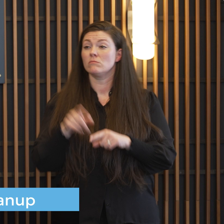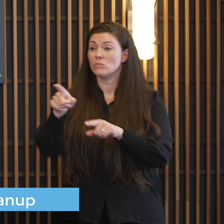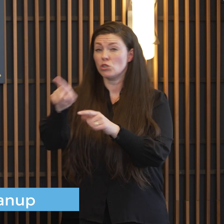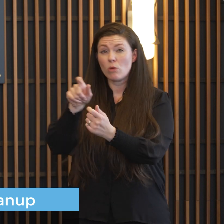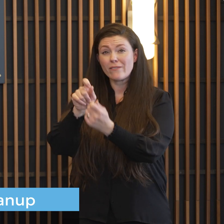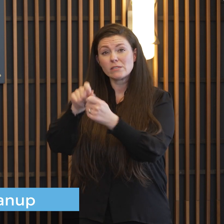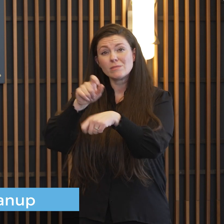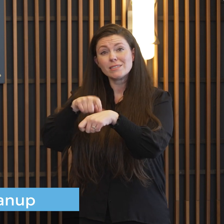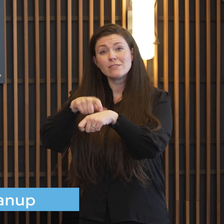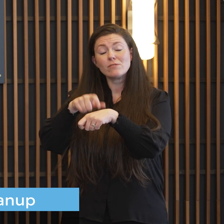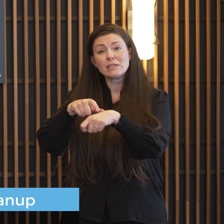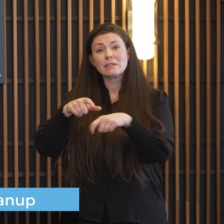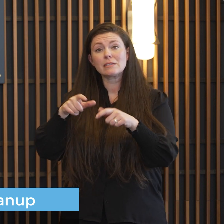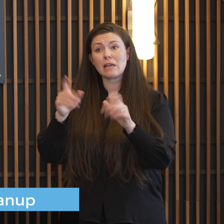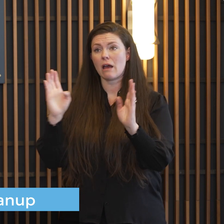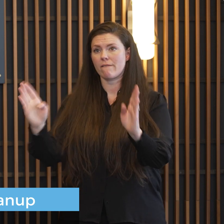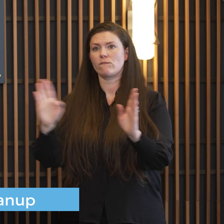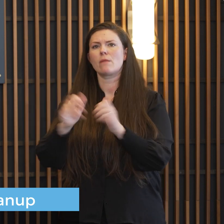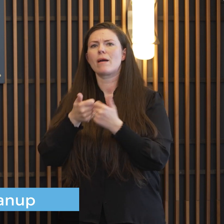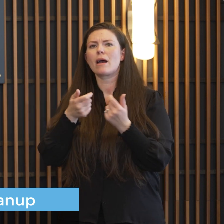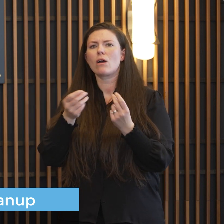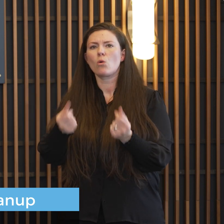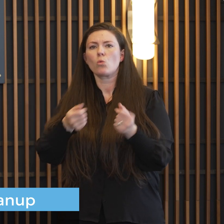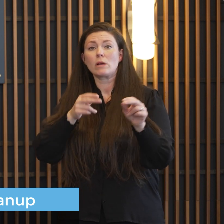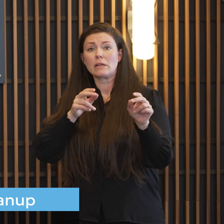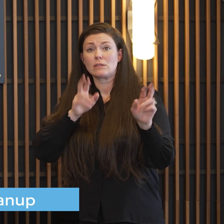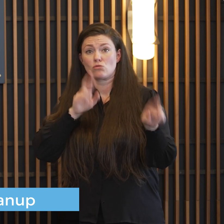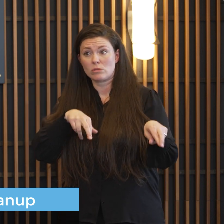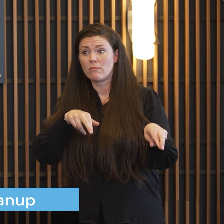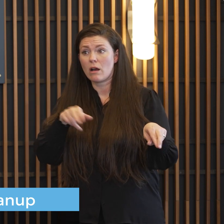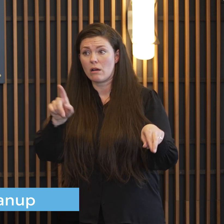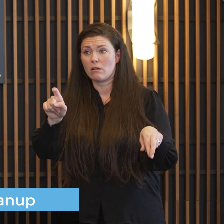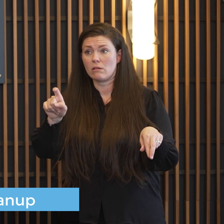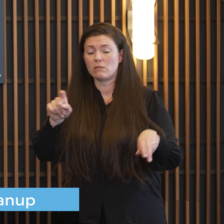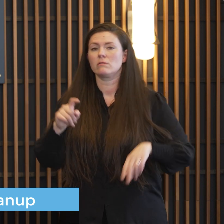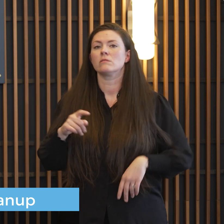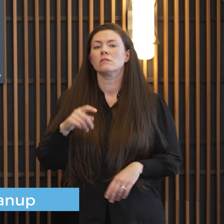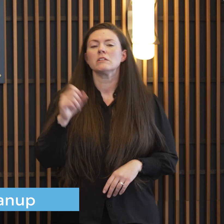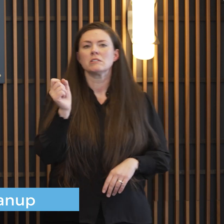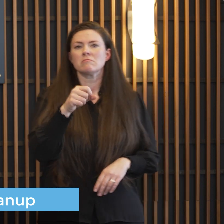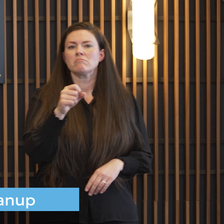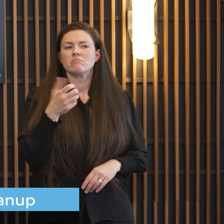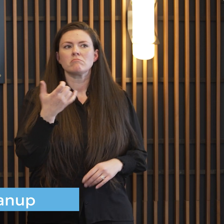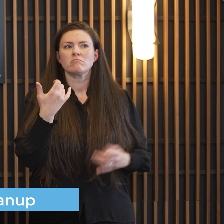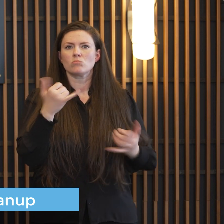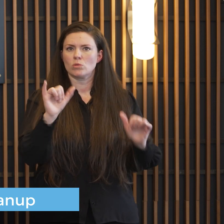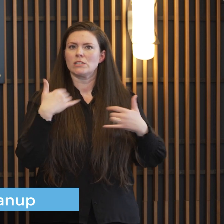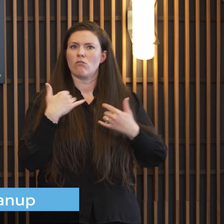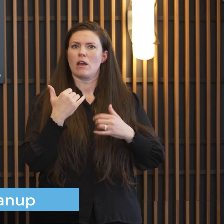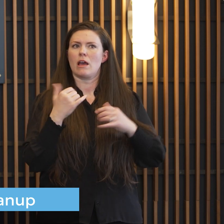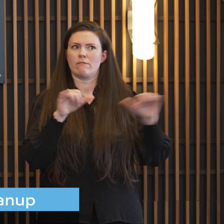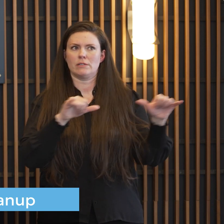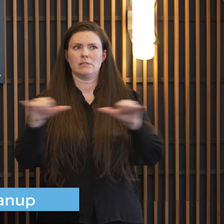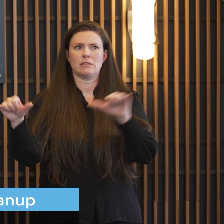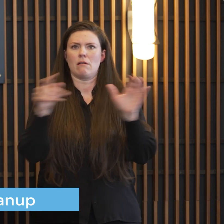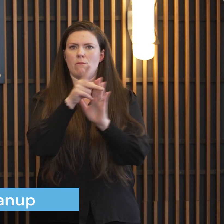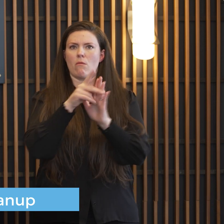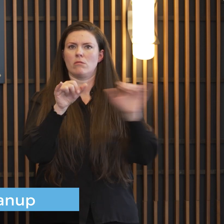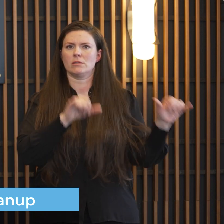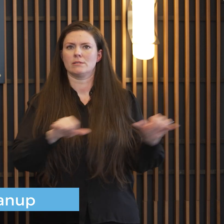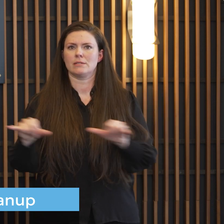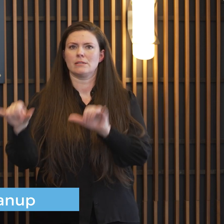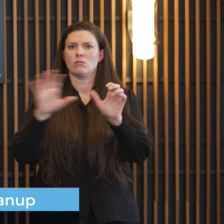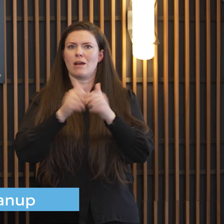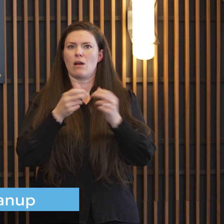know we obviously we we still have those standards but uh but you know